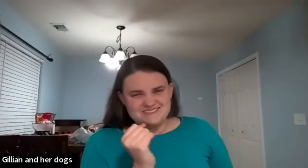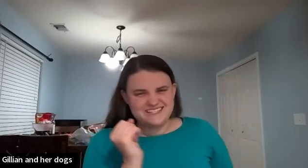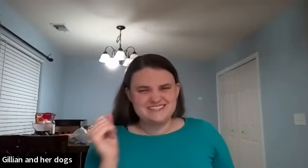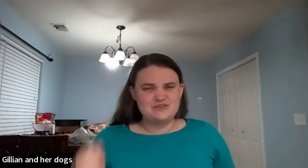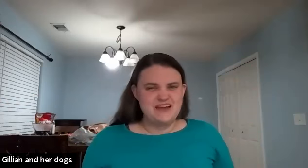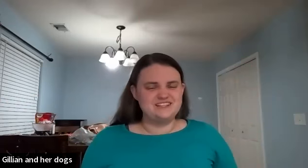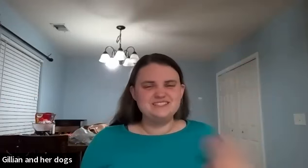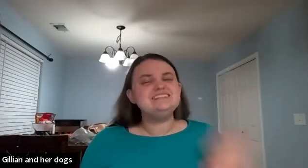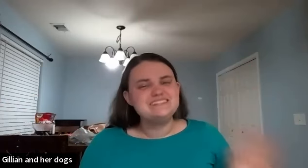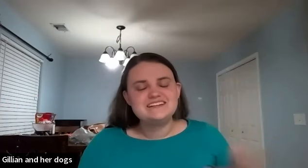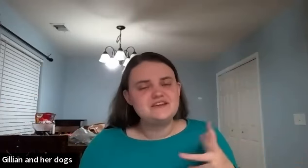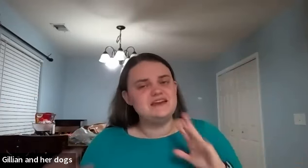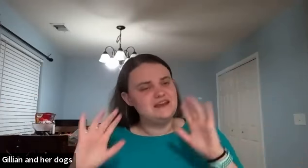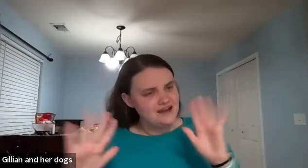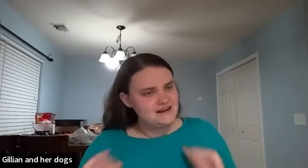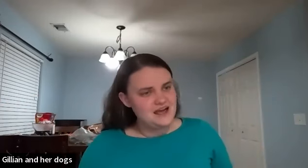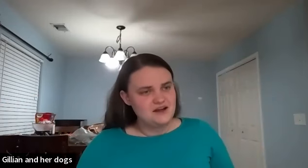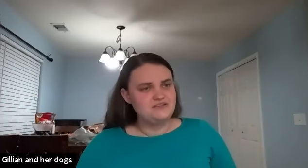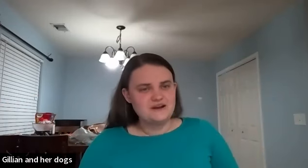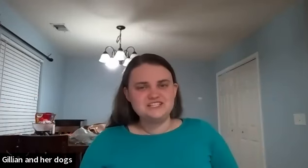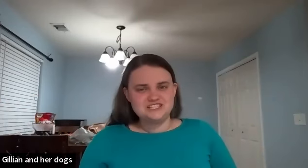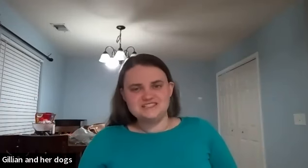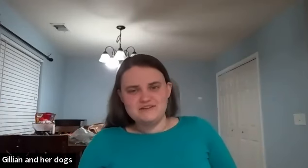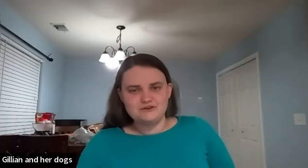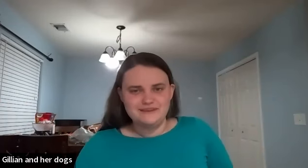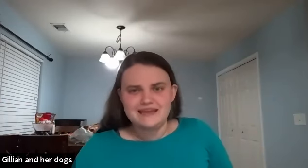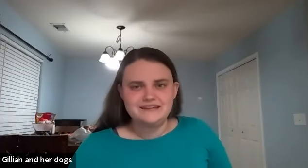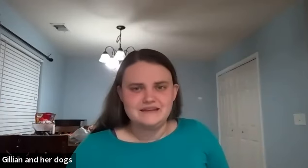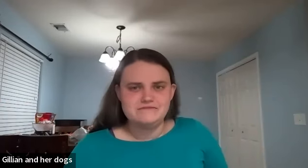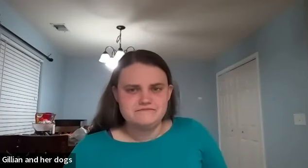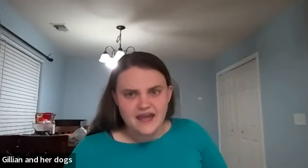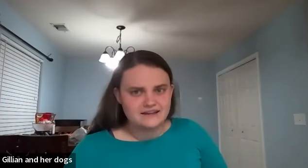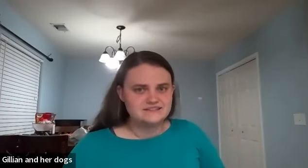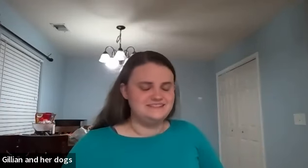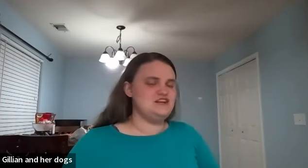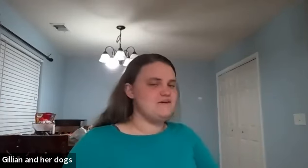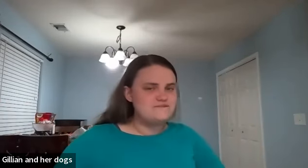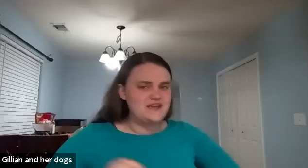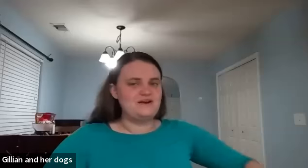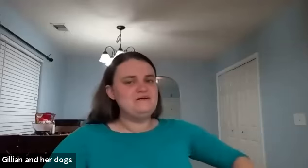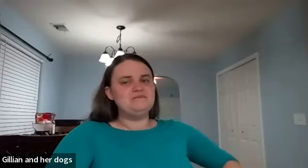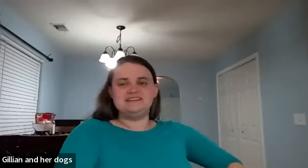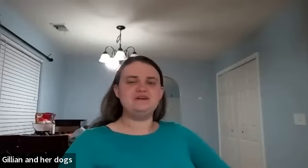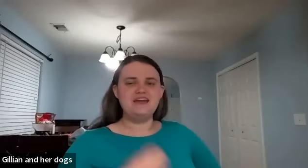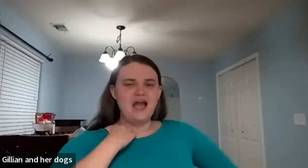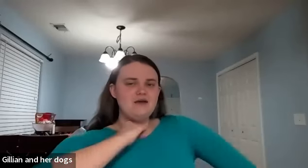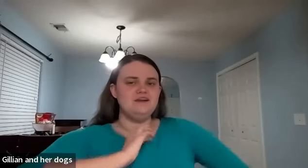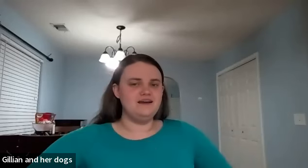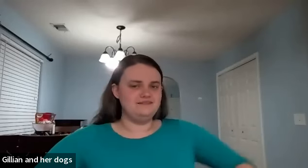sister and gets so mad she's like stick thin not in an unhealthy way she just never gained any fat it's not fair but it's okay i'm not